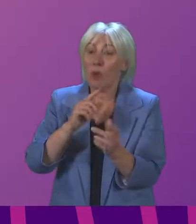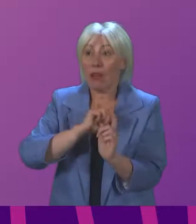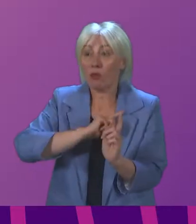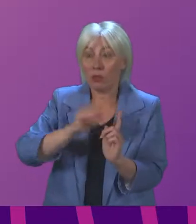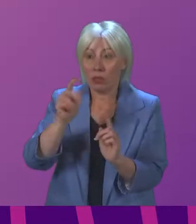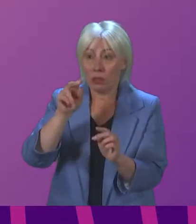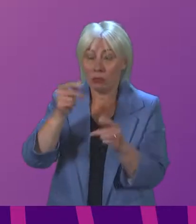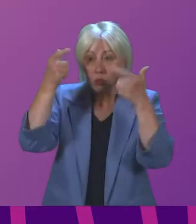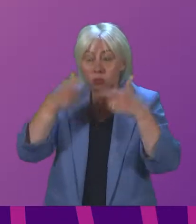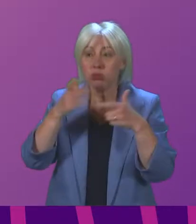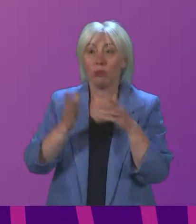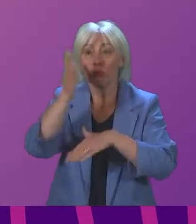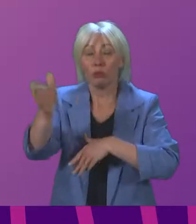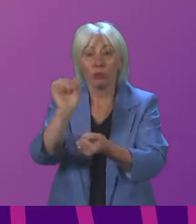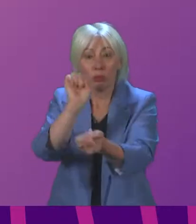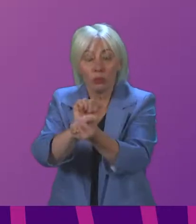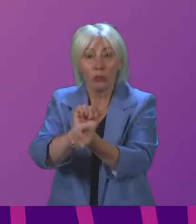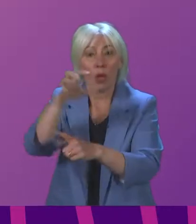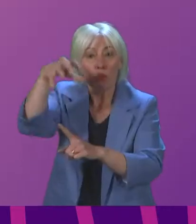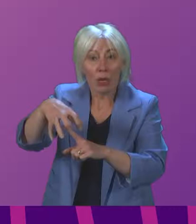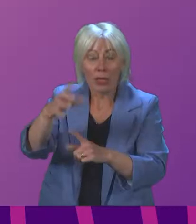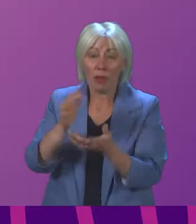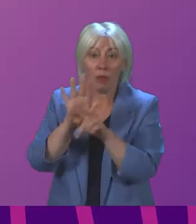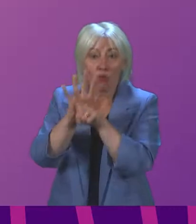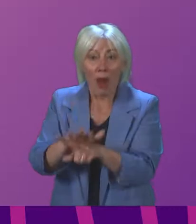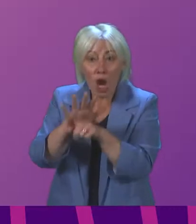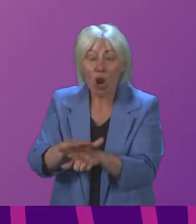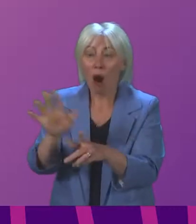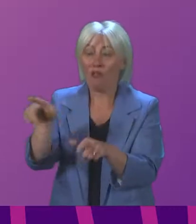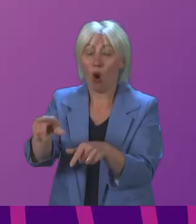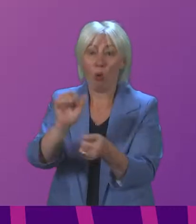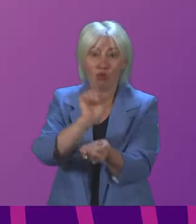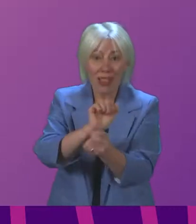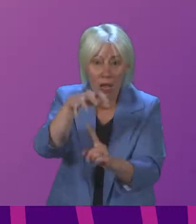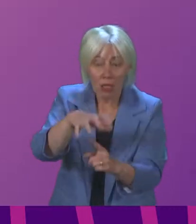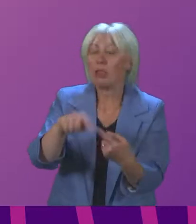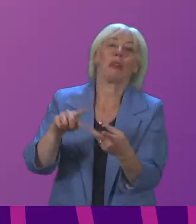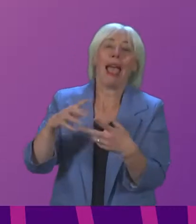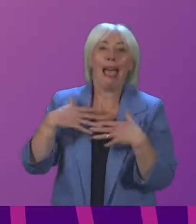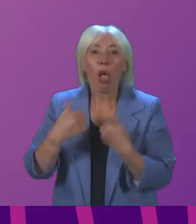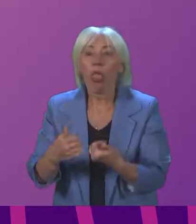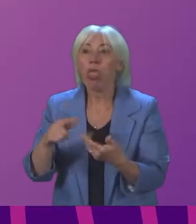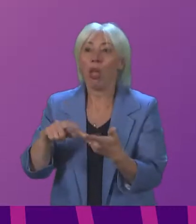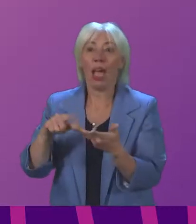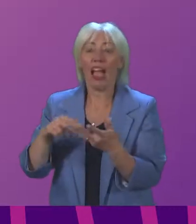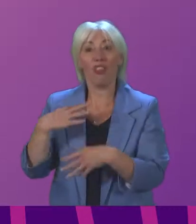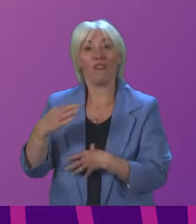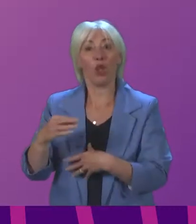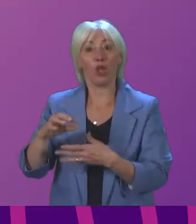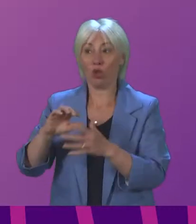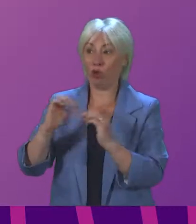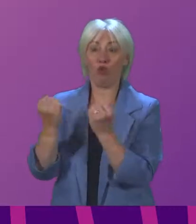putting yet more pressure on the prison system, healthcare sector and voluntary groups that work in prisons